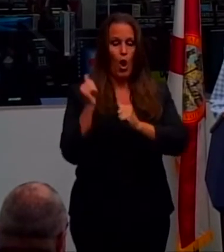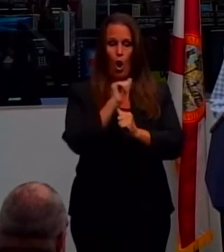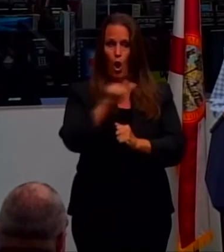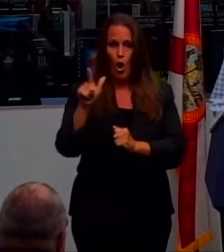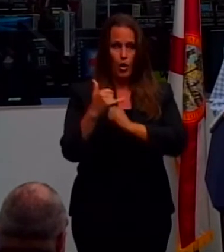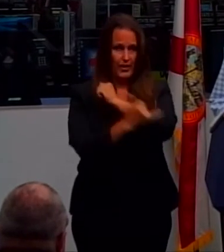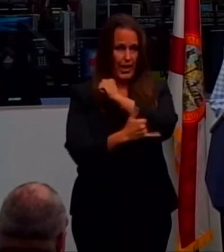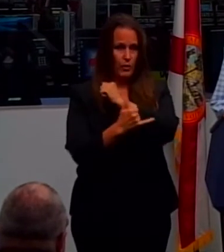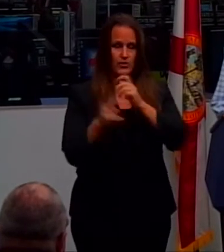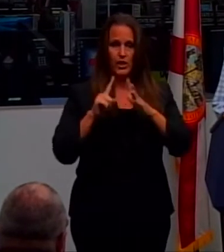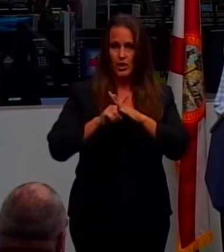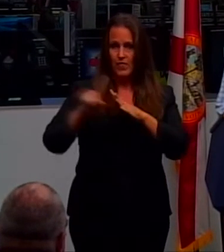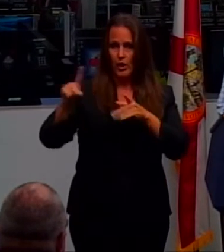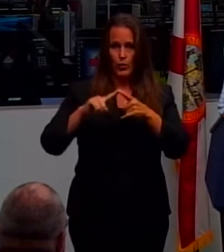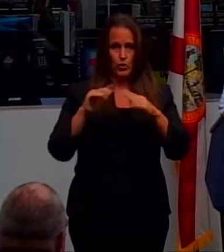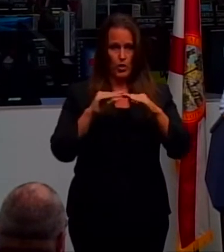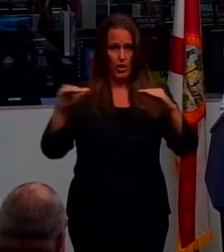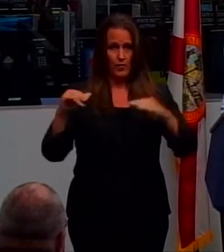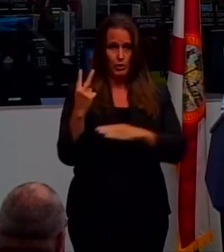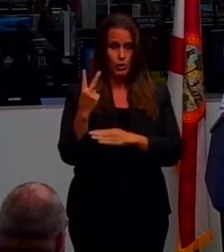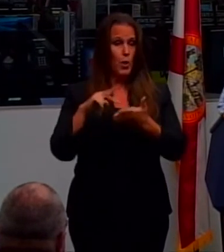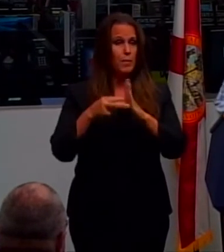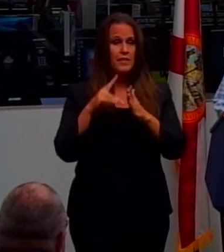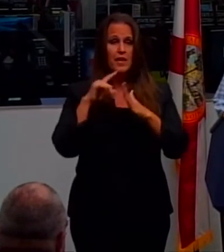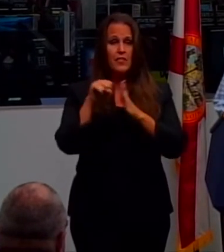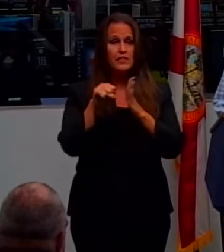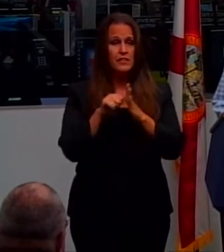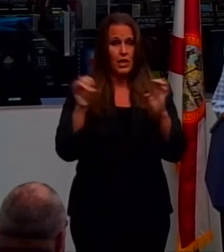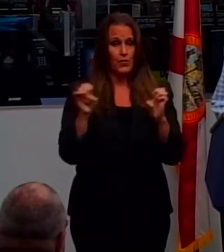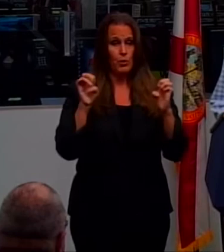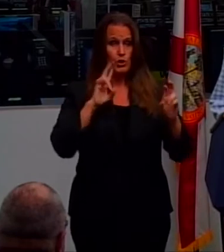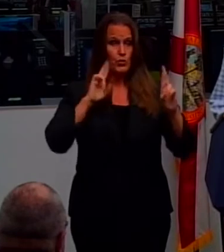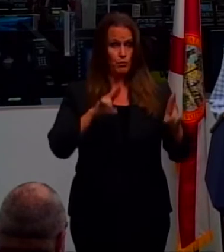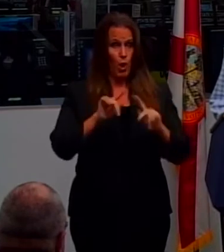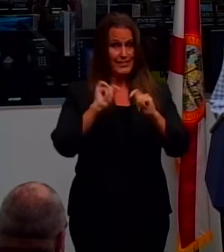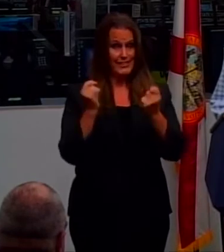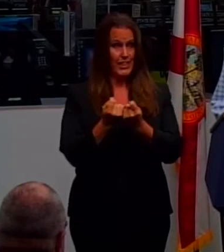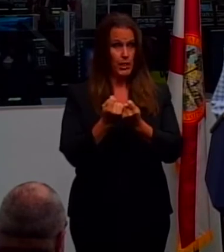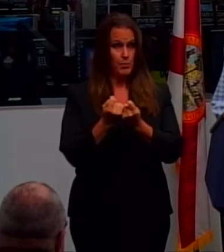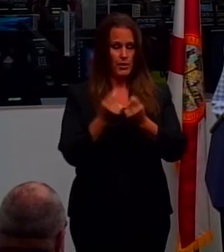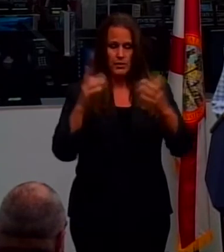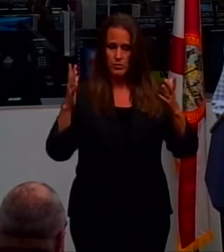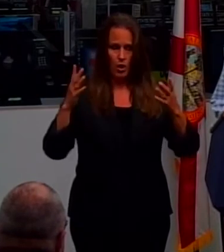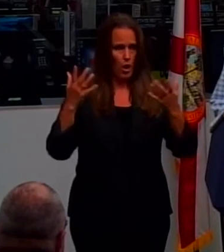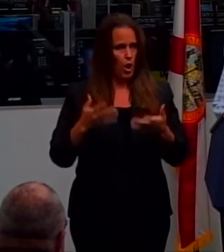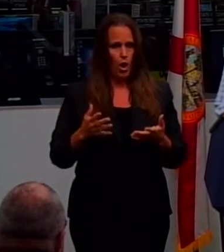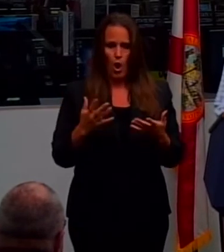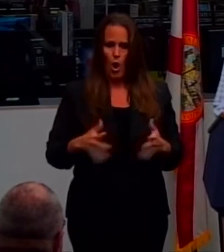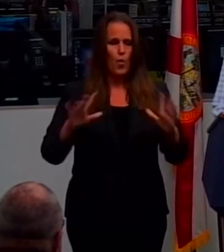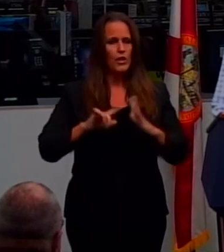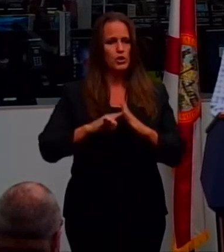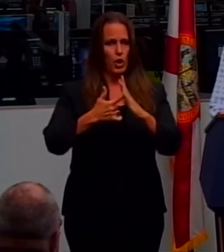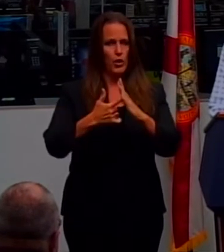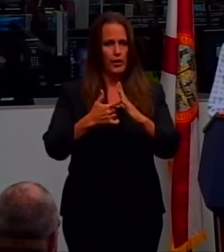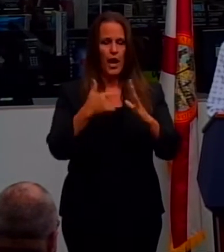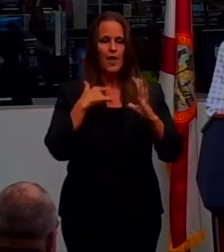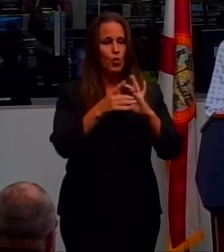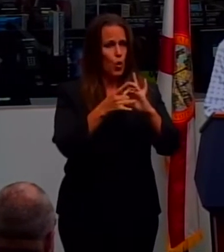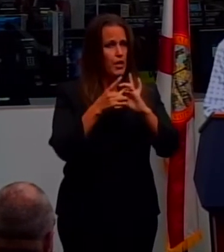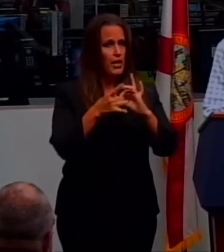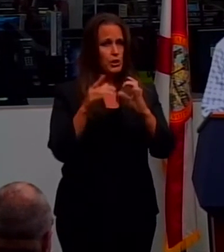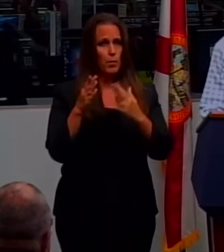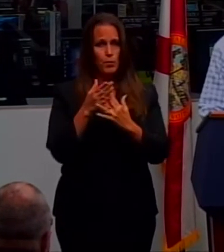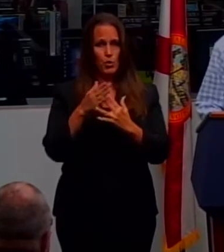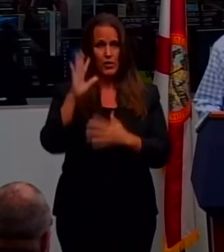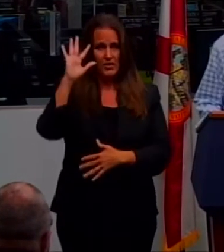activate to a level two, which means the State Emergency Response Team, CERT, has activated, enhancing coordination between federal, state, and